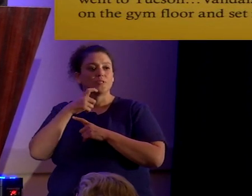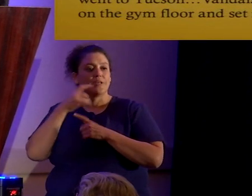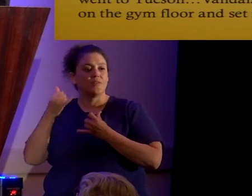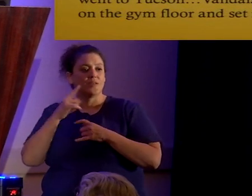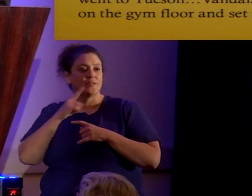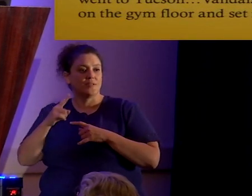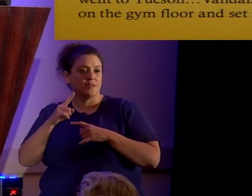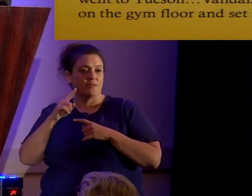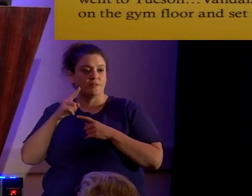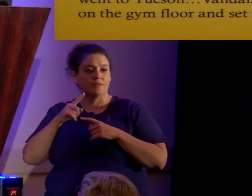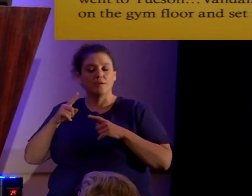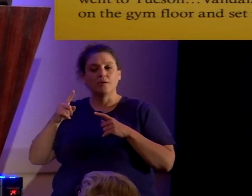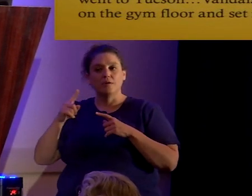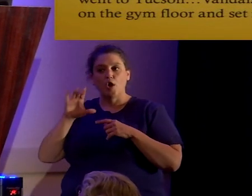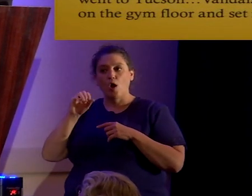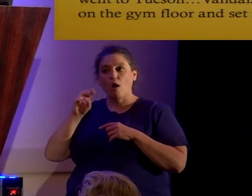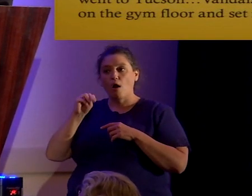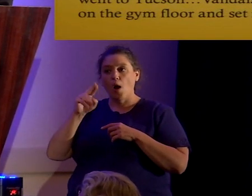the Civil Rights Movement.